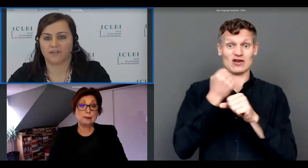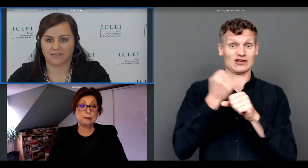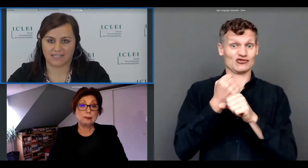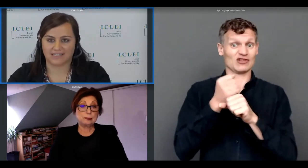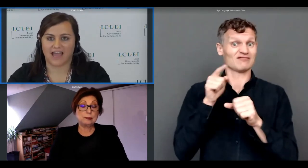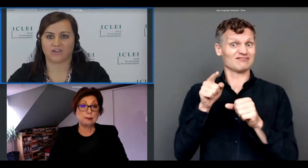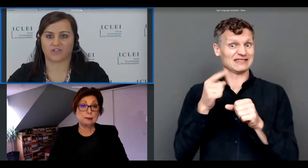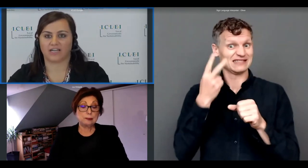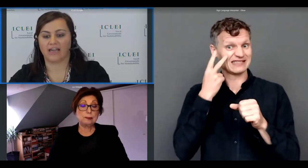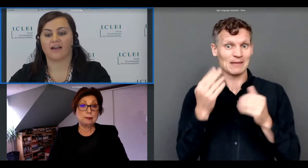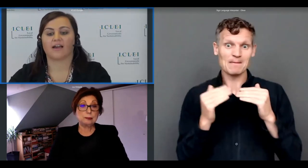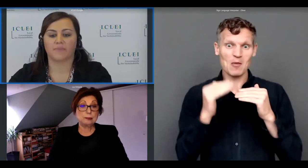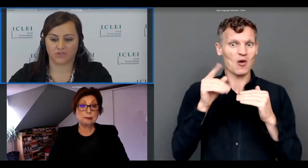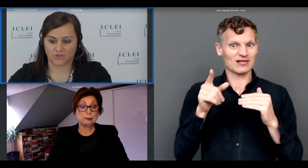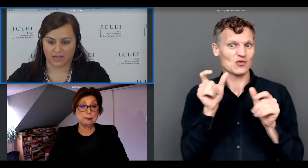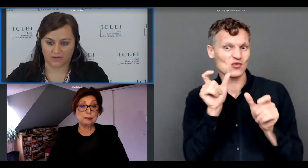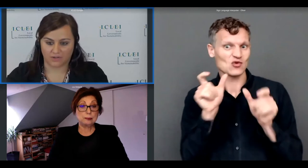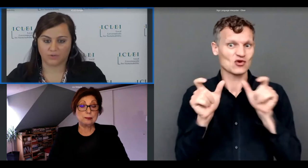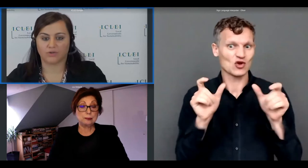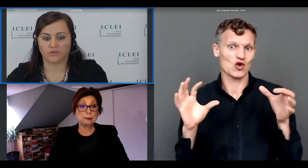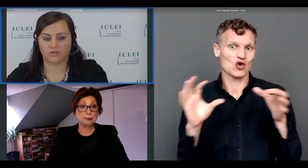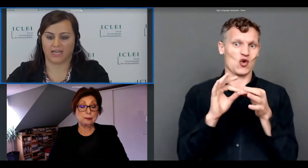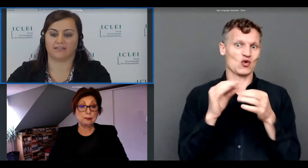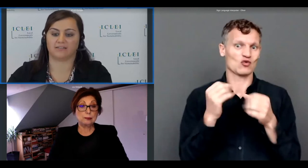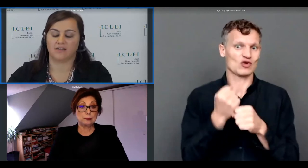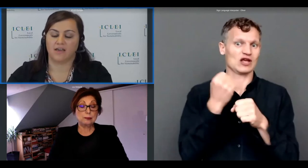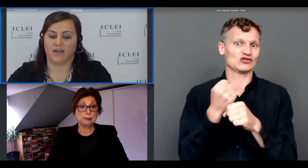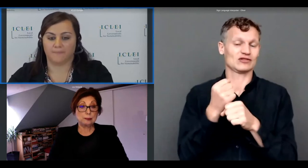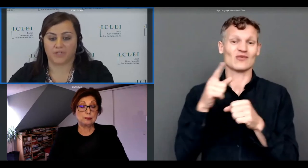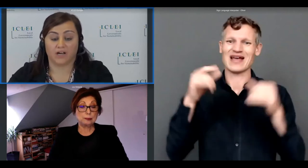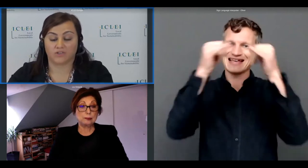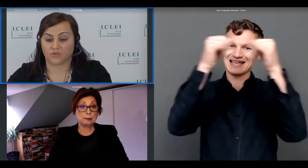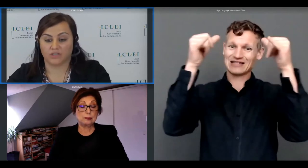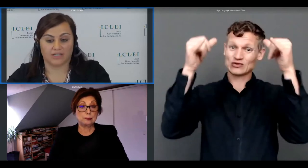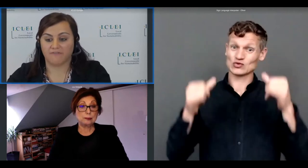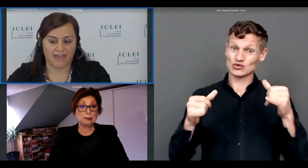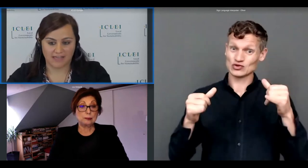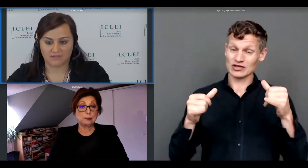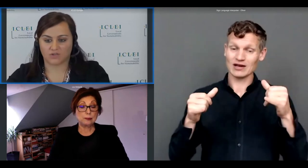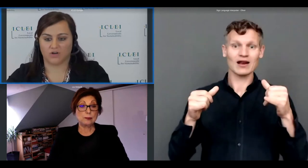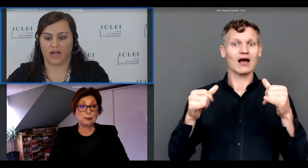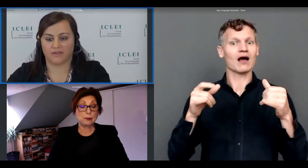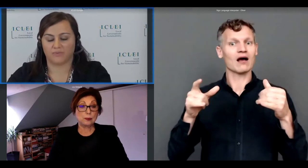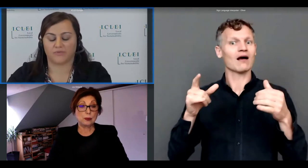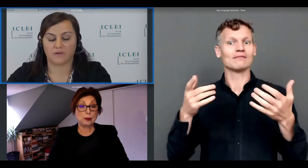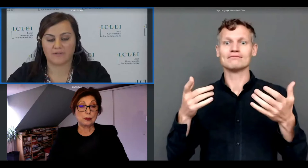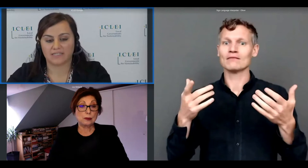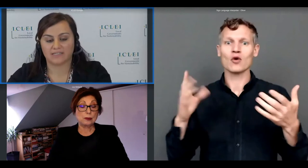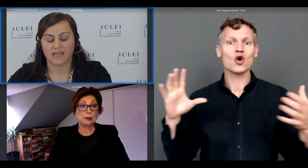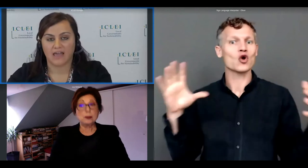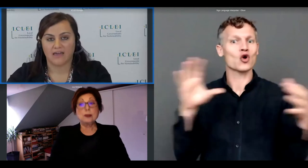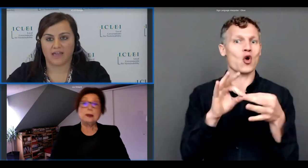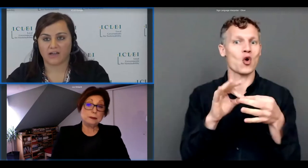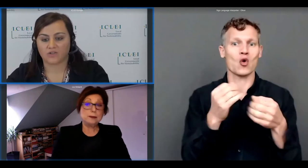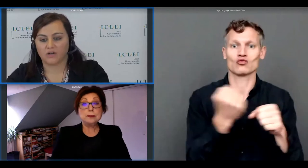difficulties in actually coming together to co-create um cultural events or other performances